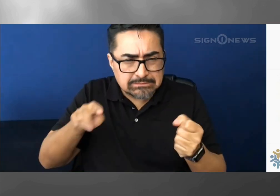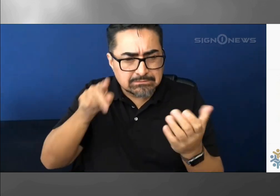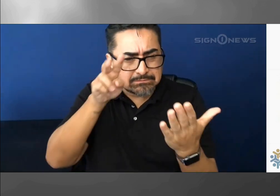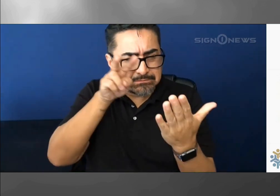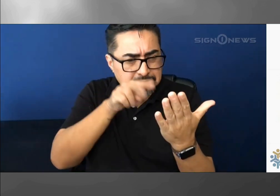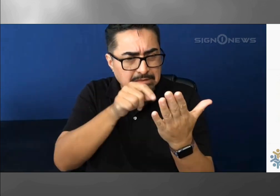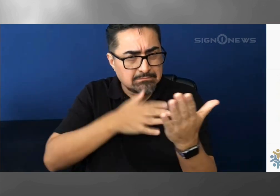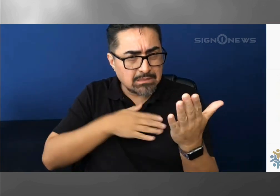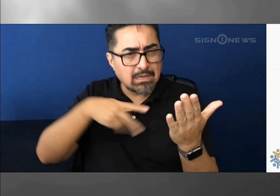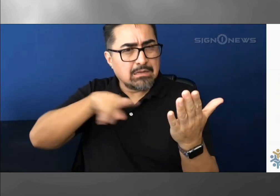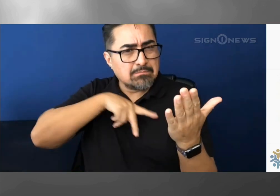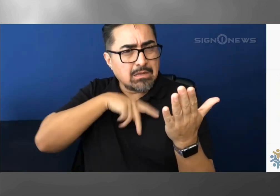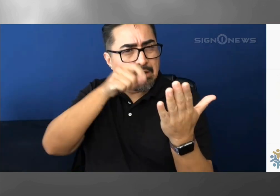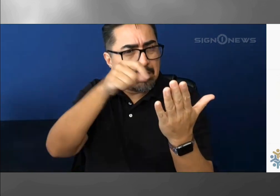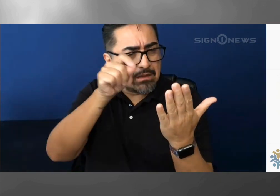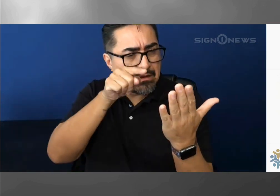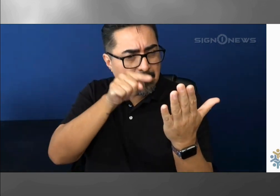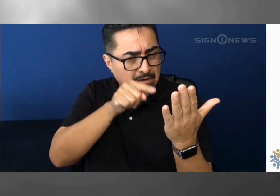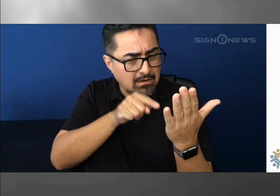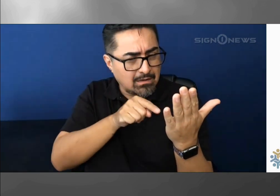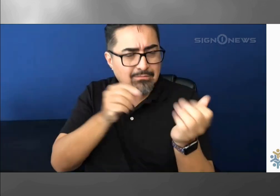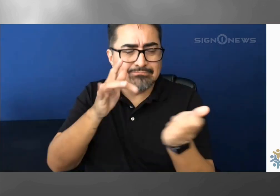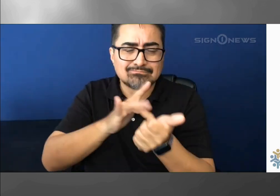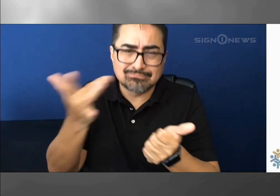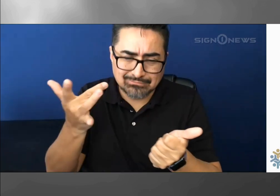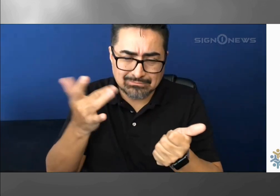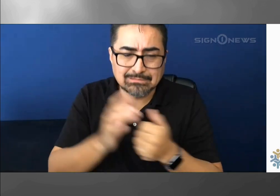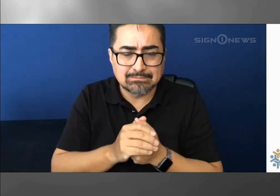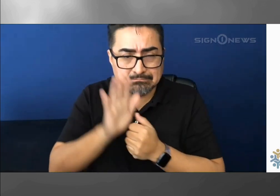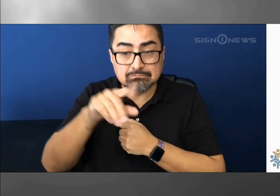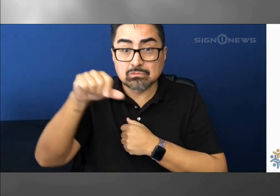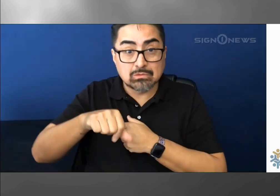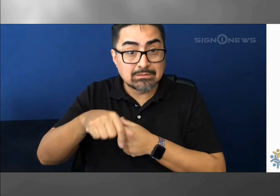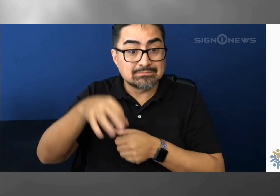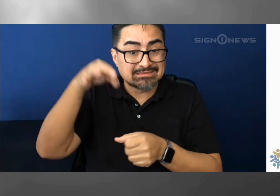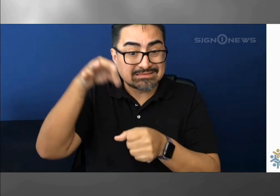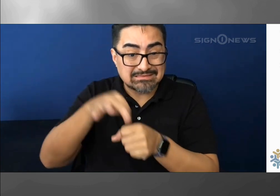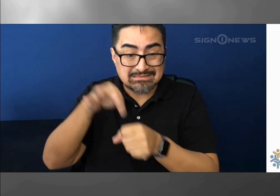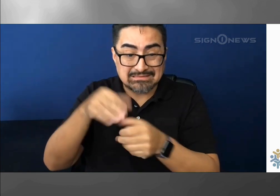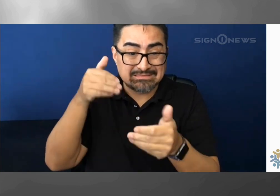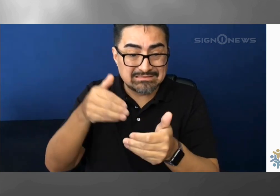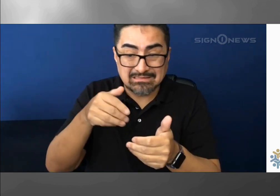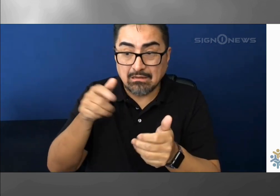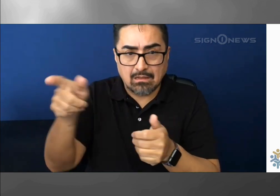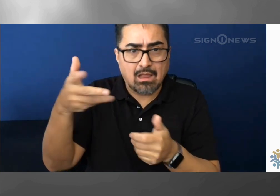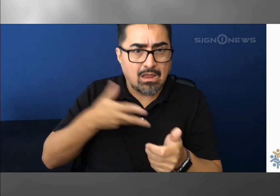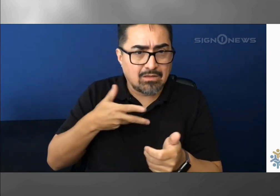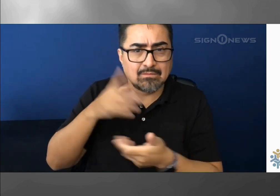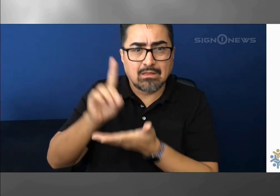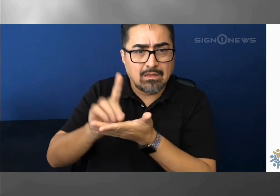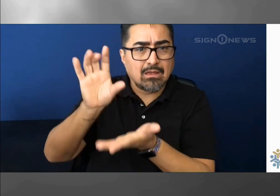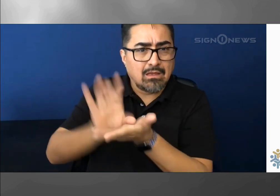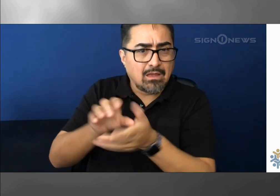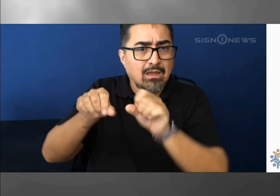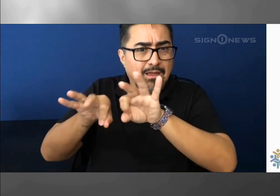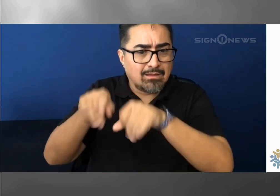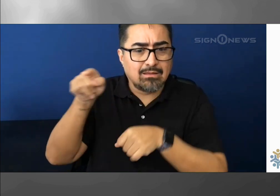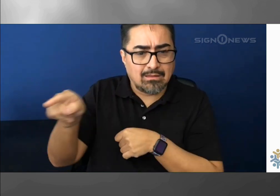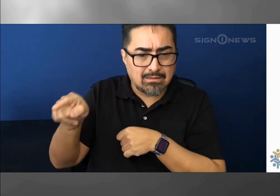A valid U.S. passport. A valid government employee photo ID. A valid